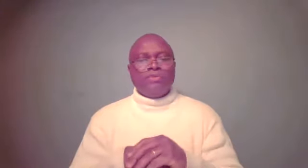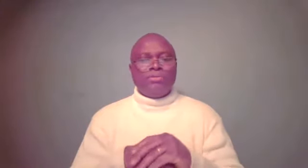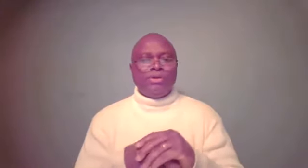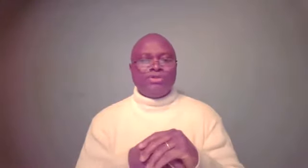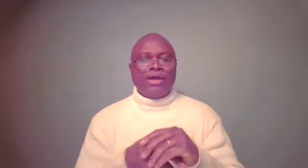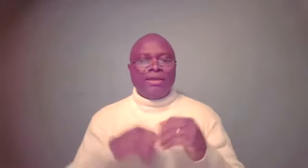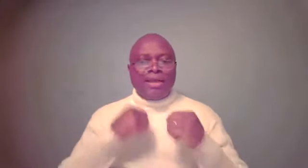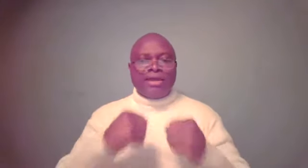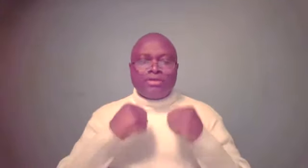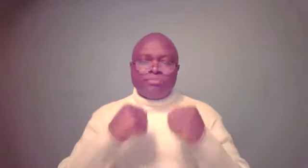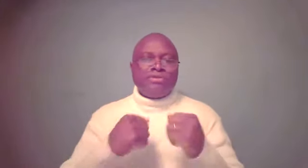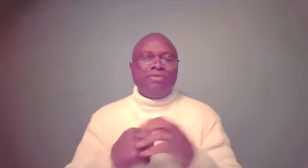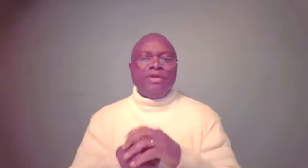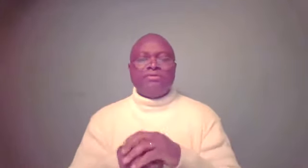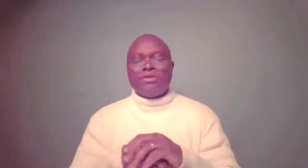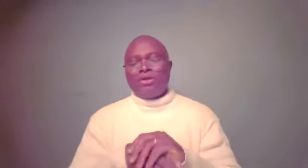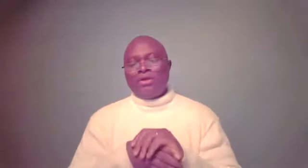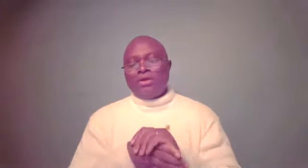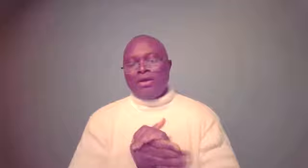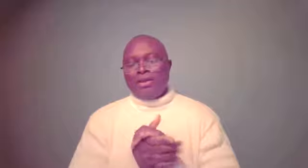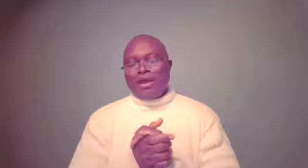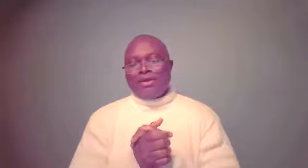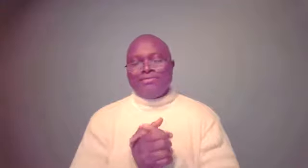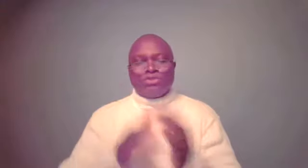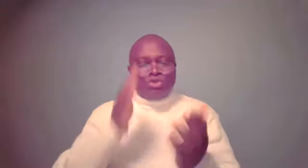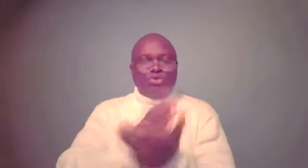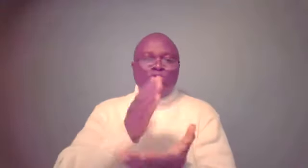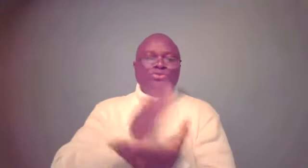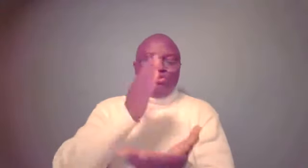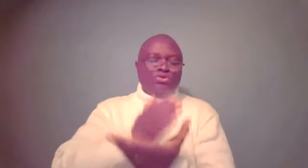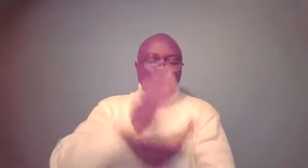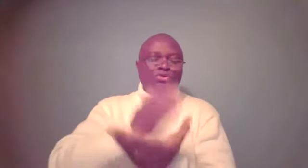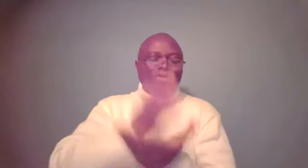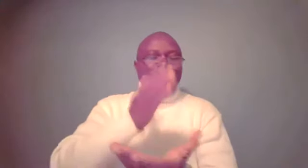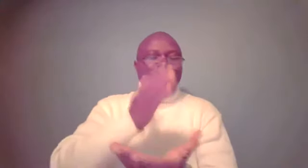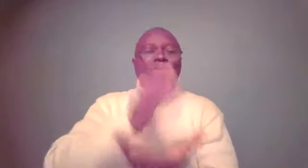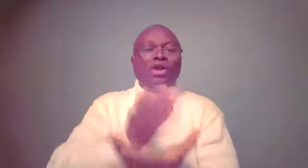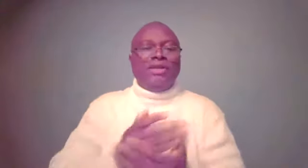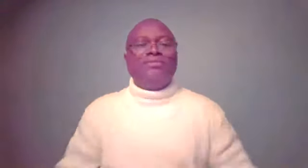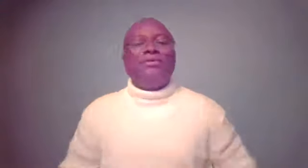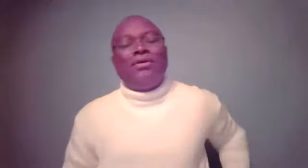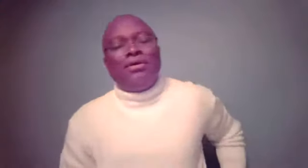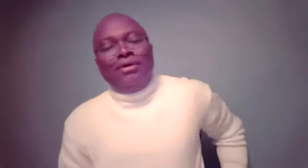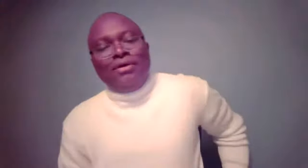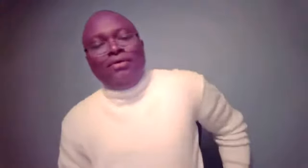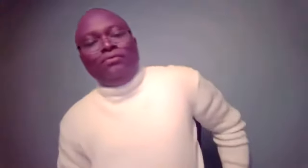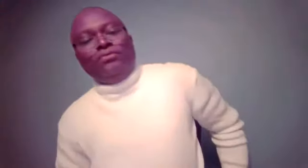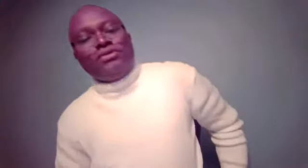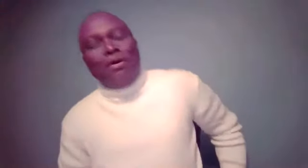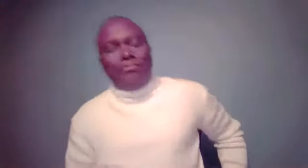of inspiration. I like his perseverance. I like his true to his calling. Some,